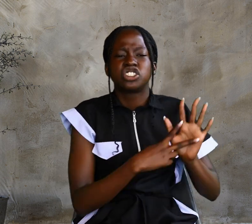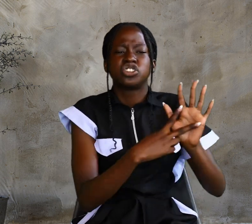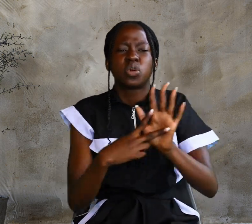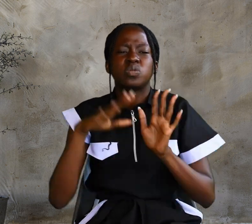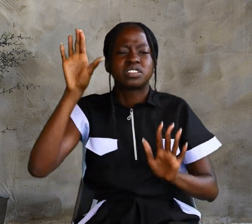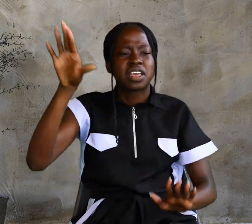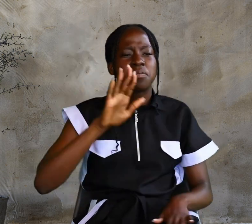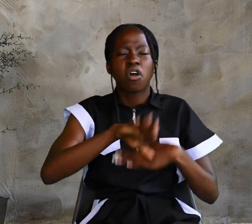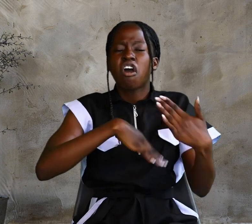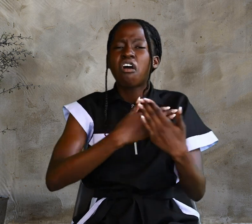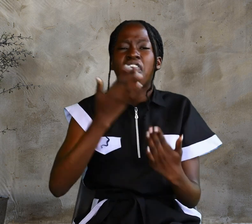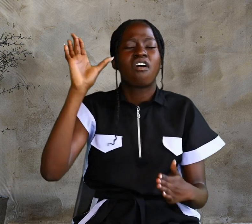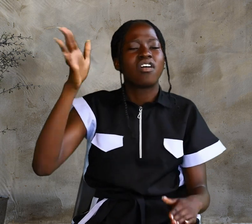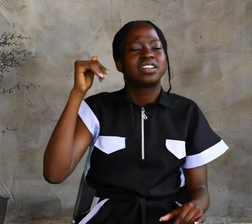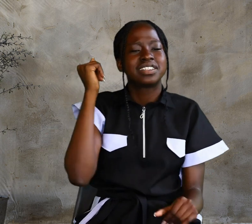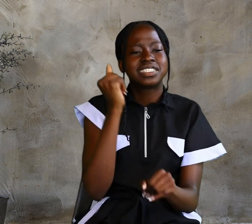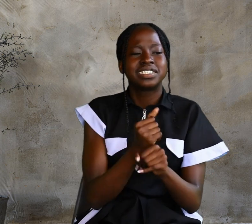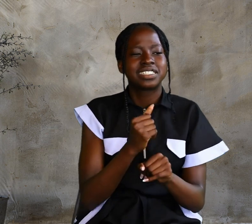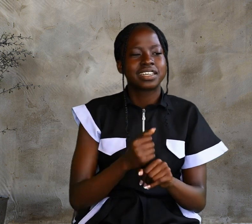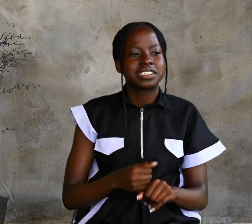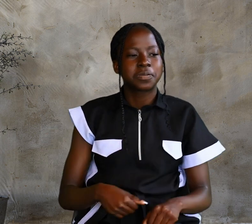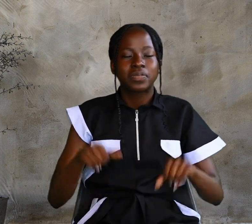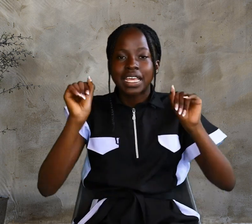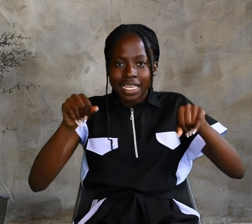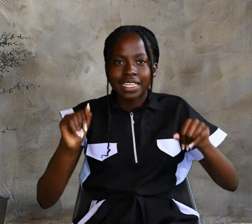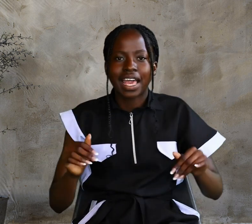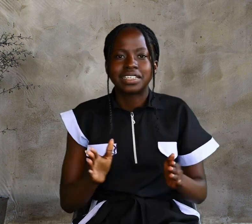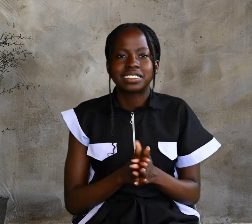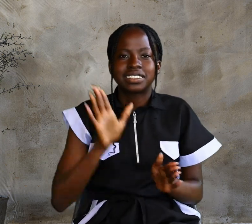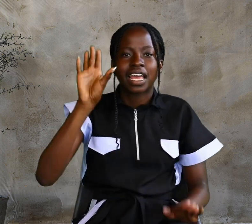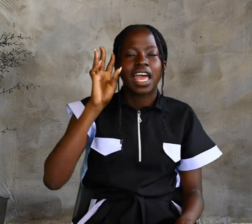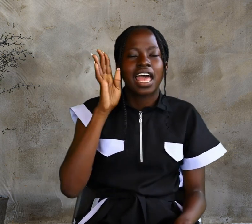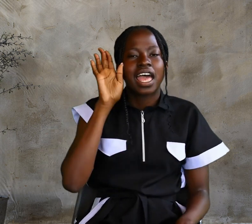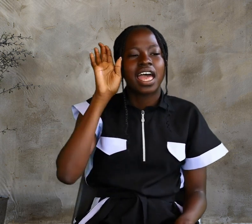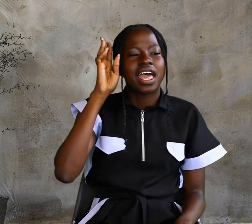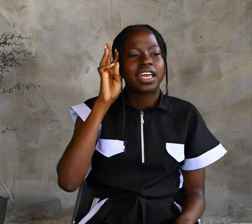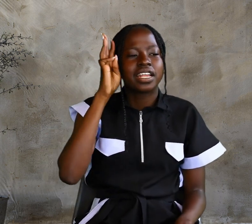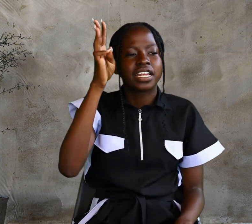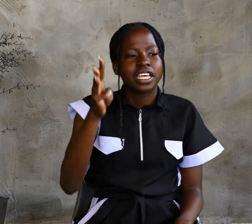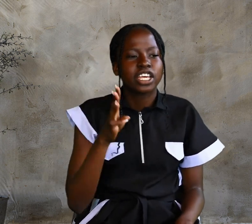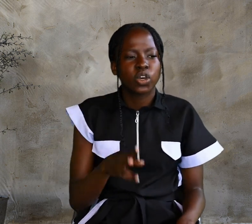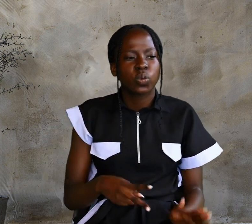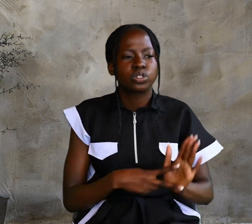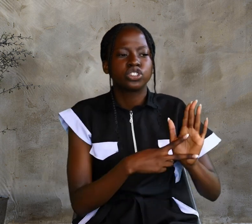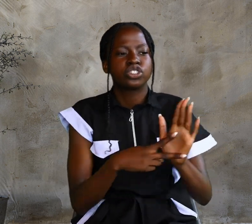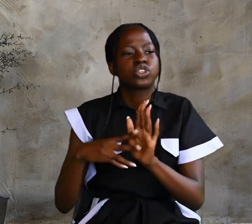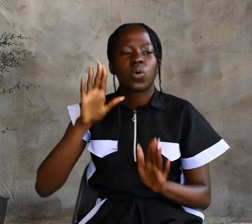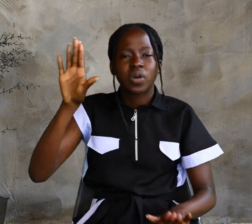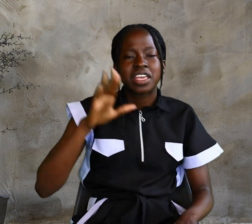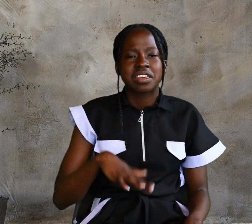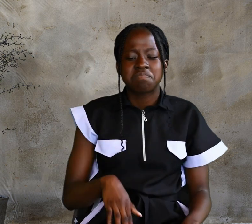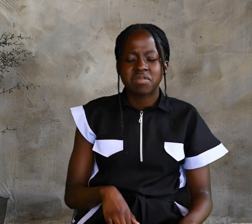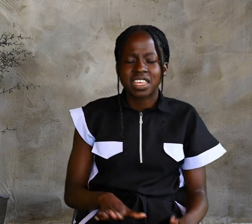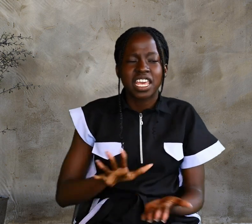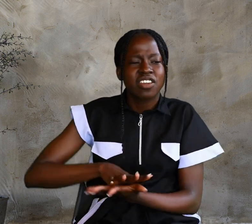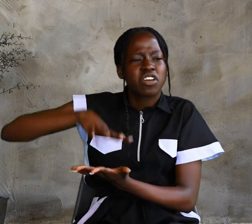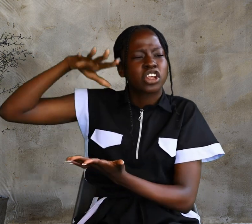shows him all he does. Yes, and he will show him even